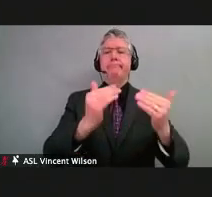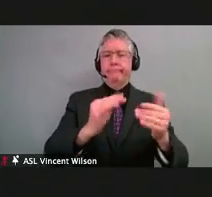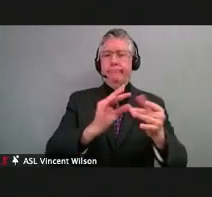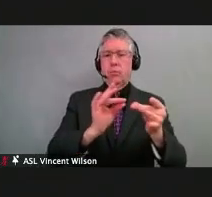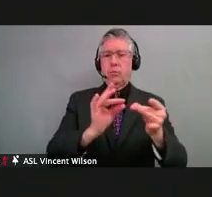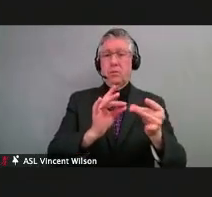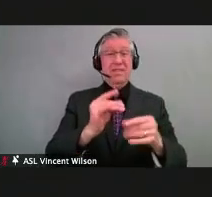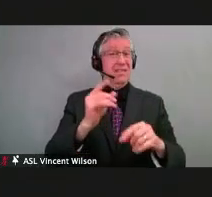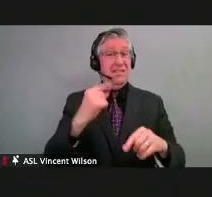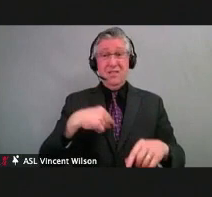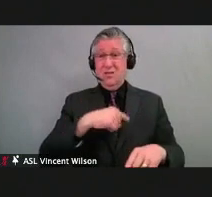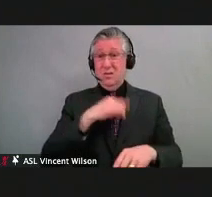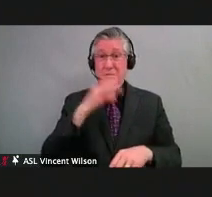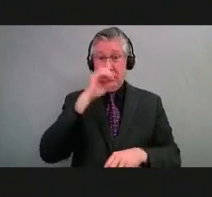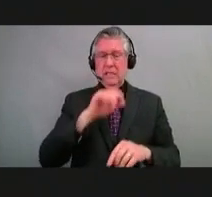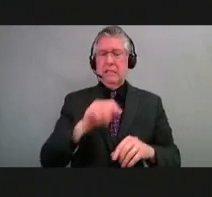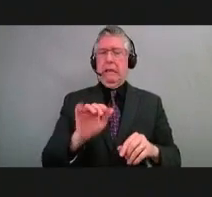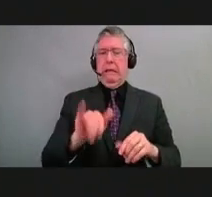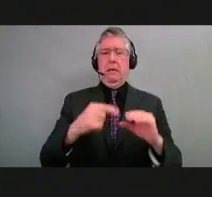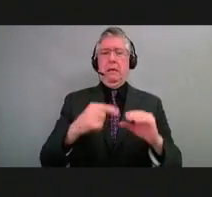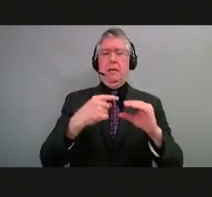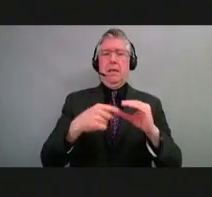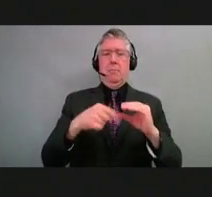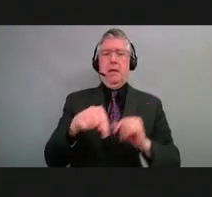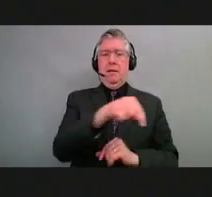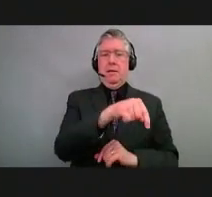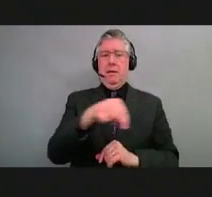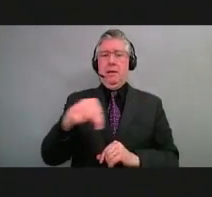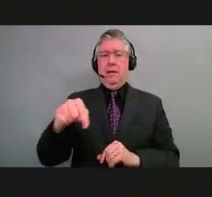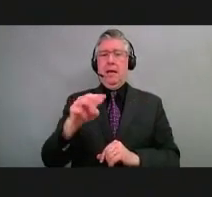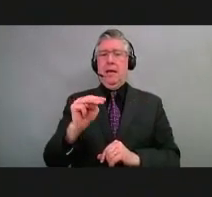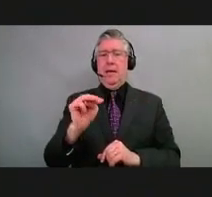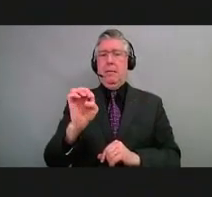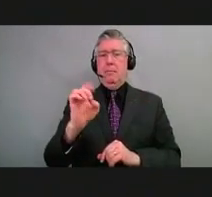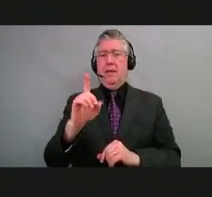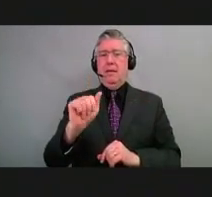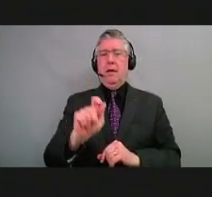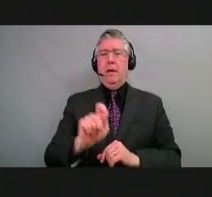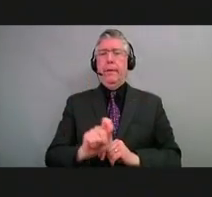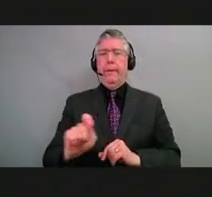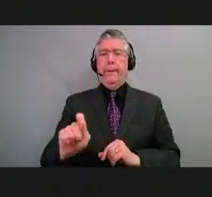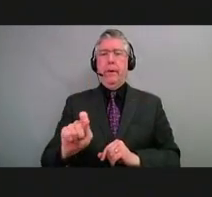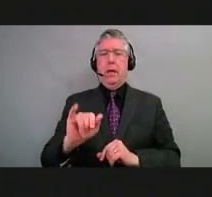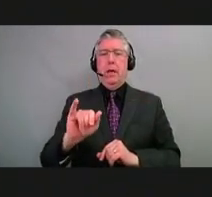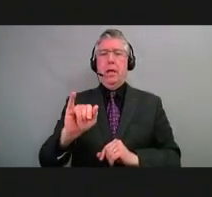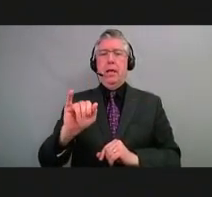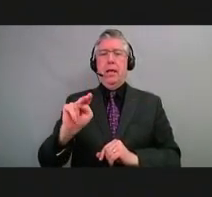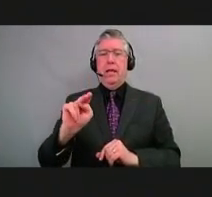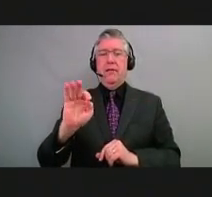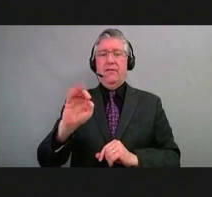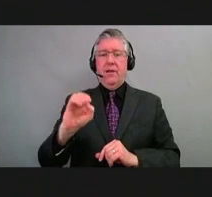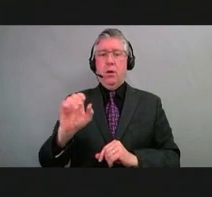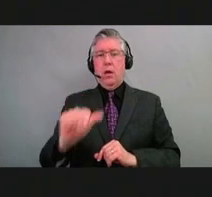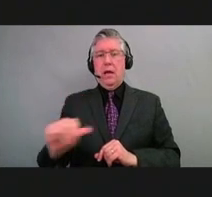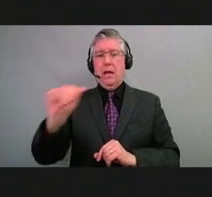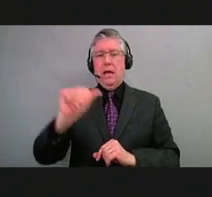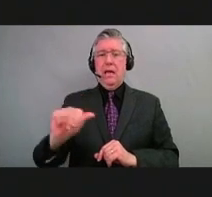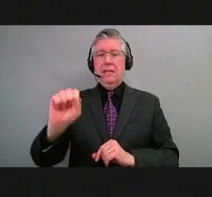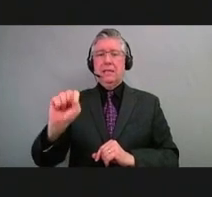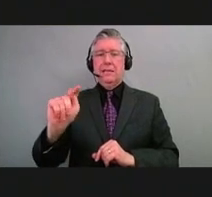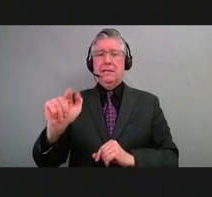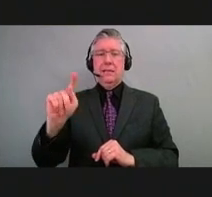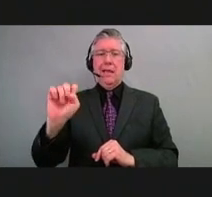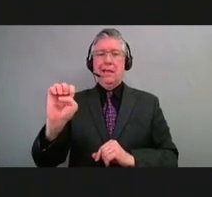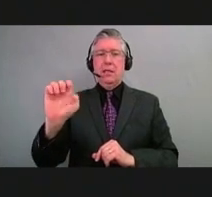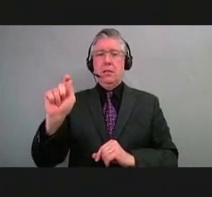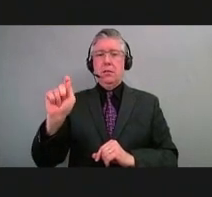us at media underscore info at state dot co dot us. Let's go ahead and start things off with Sarah Flower. Hi, good morning.